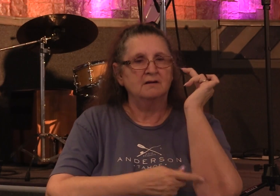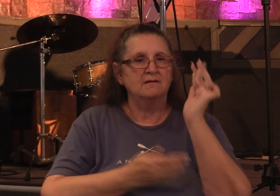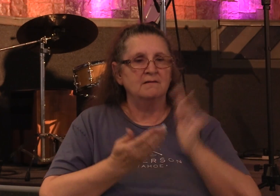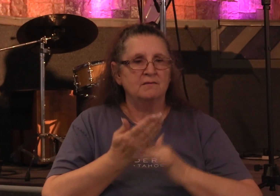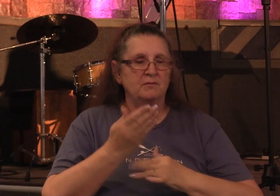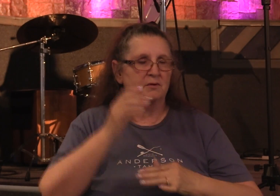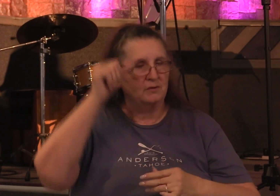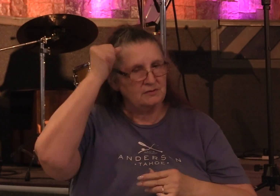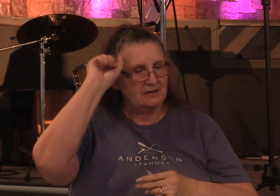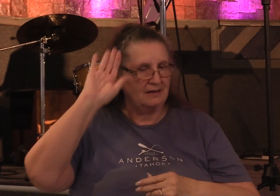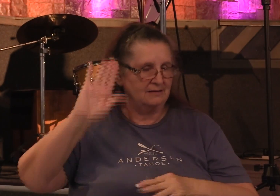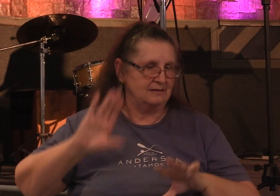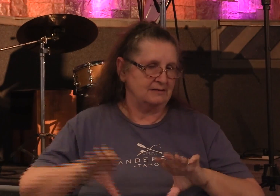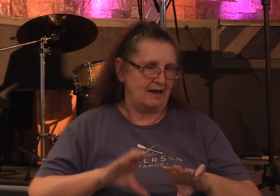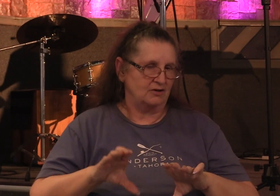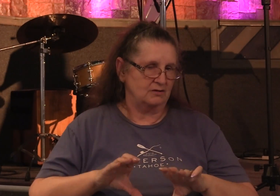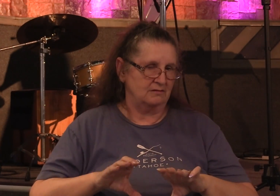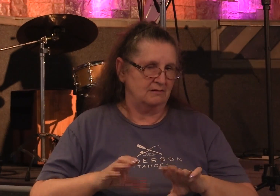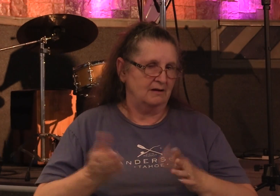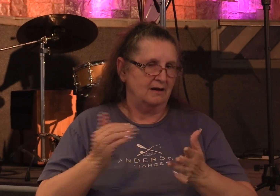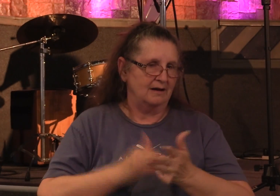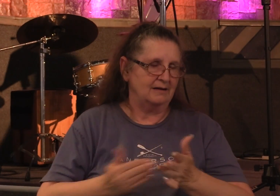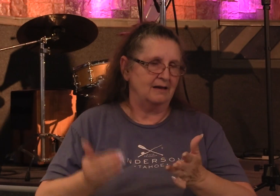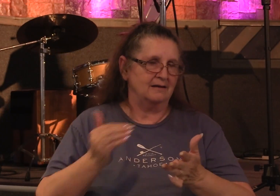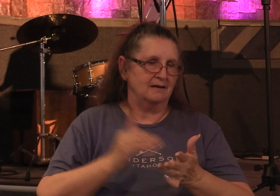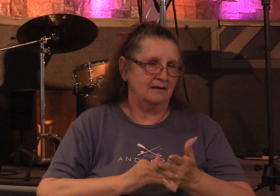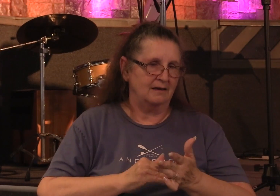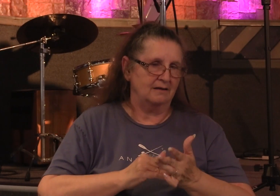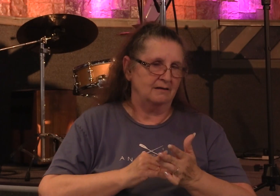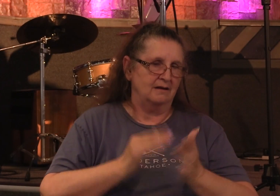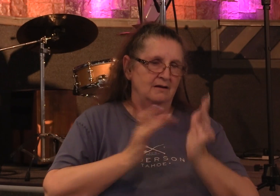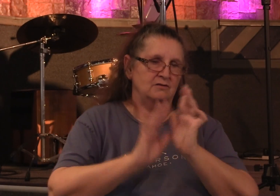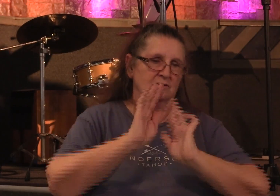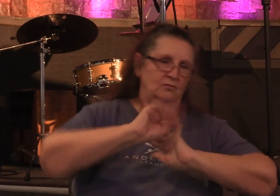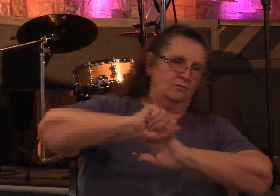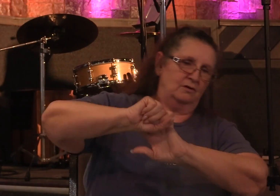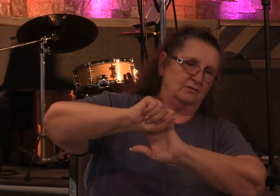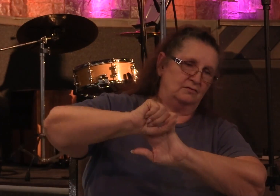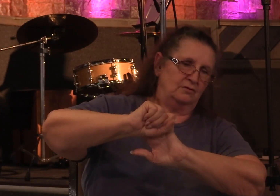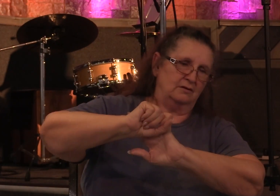over and over Jesus withstood Satan's attacks by reaching into the Old Testament